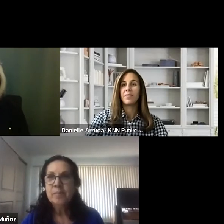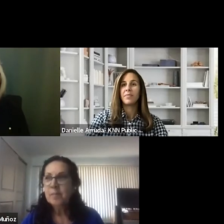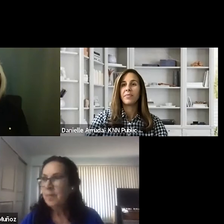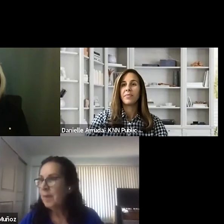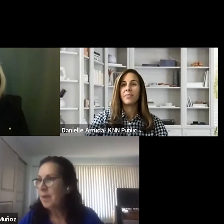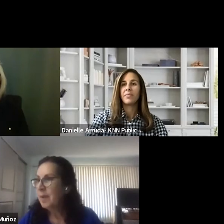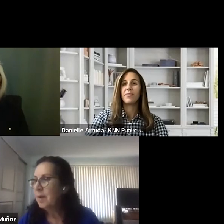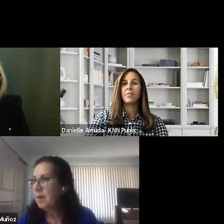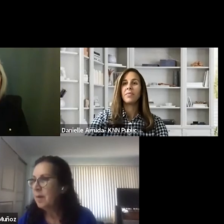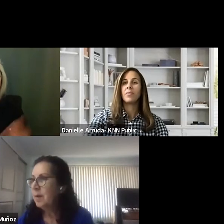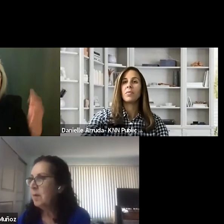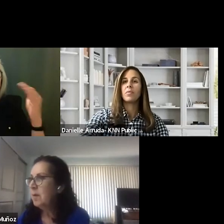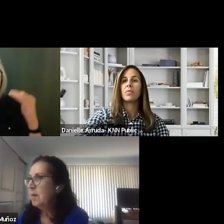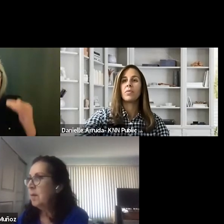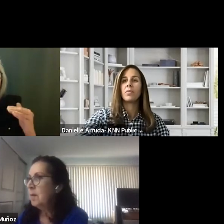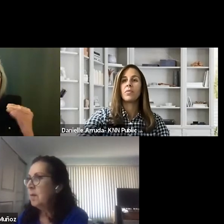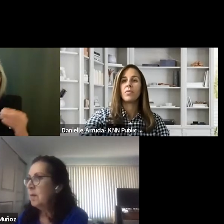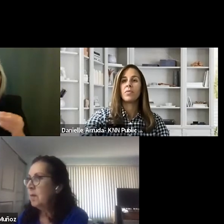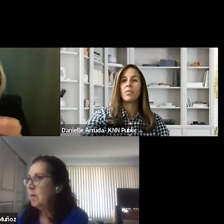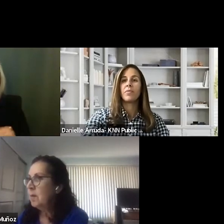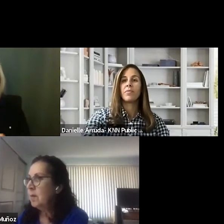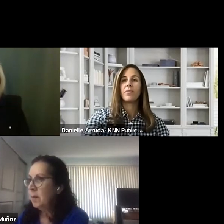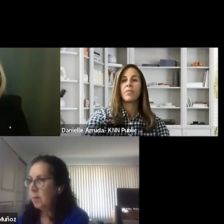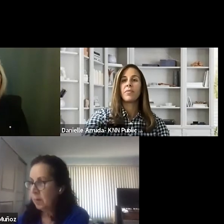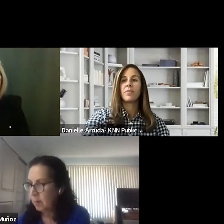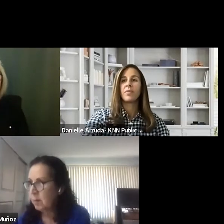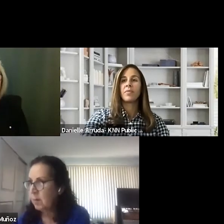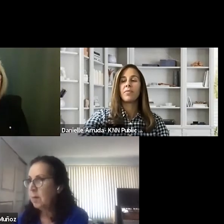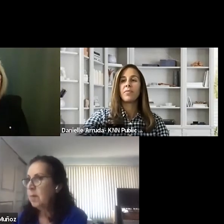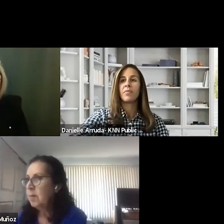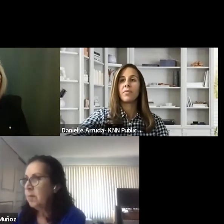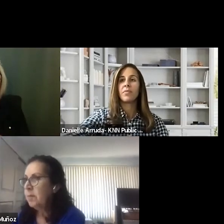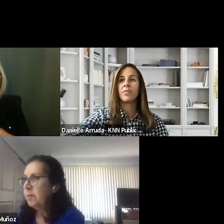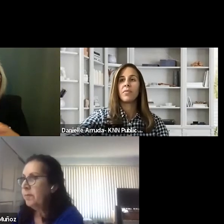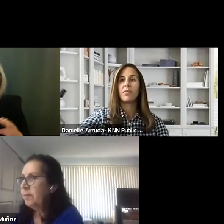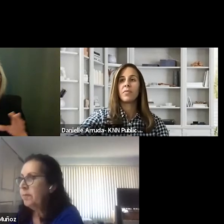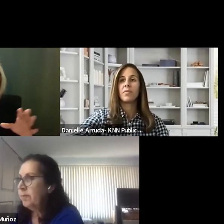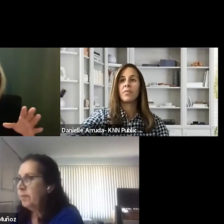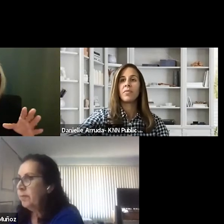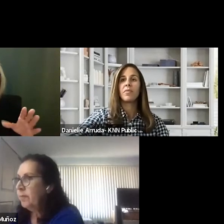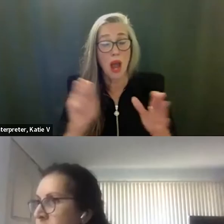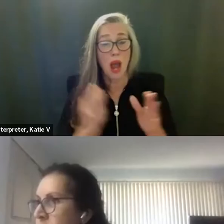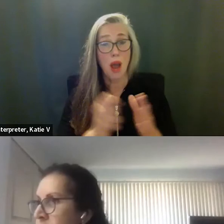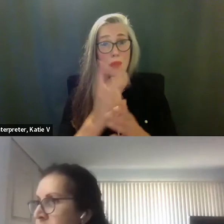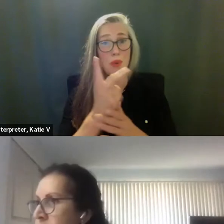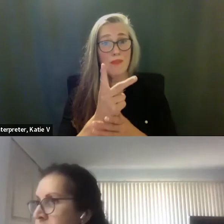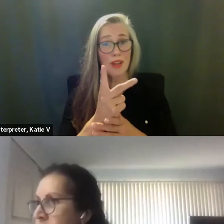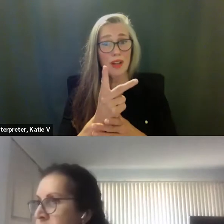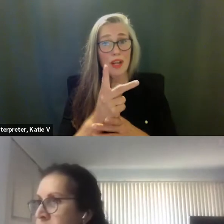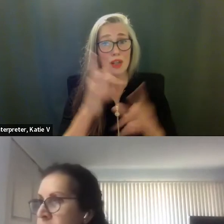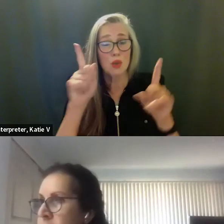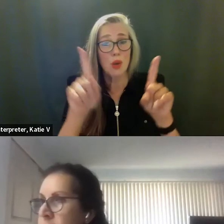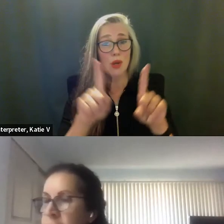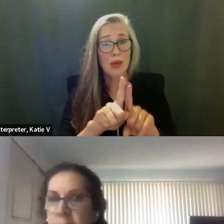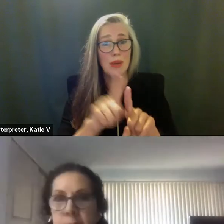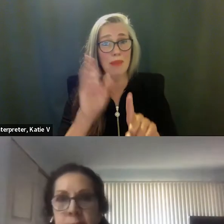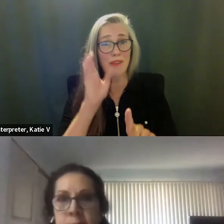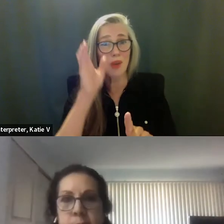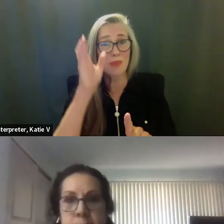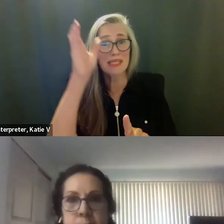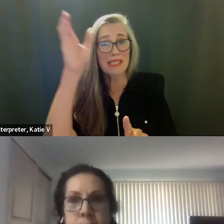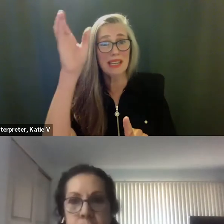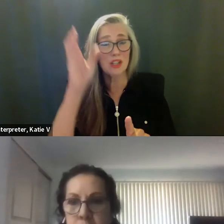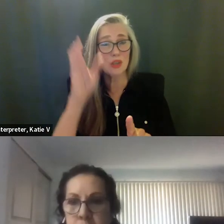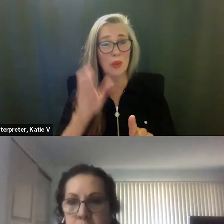Okay. Next, we're moving to action item F2, approval of agreement of conceptual architectural services for Harding University